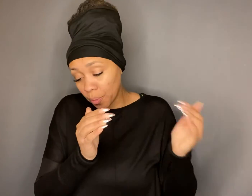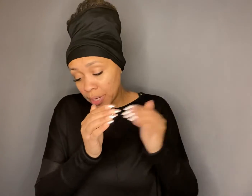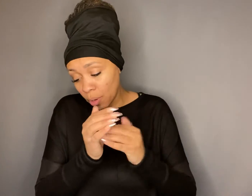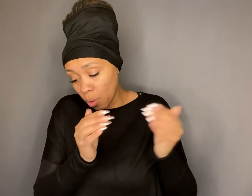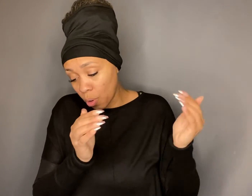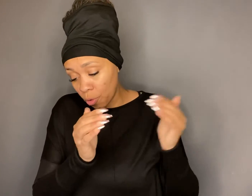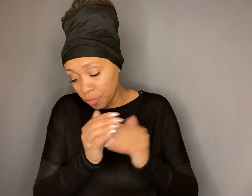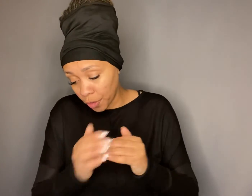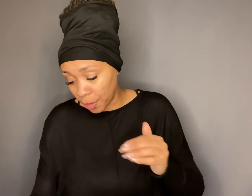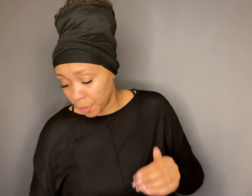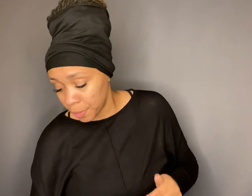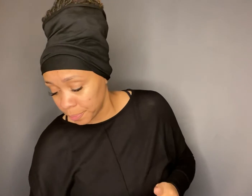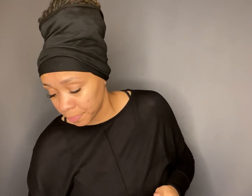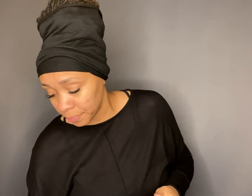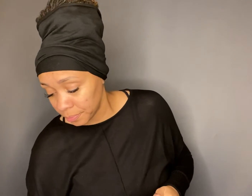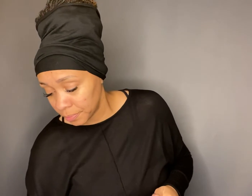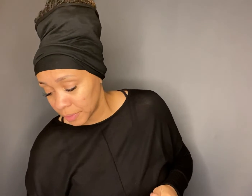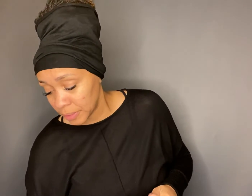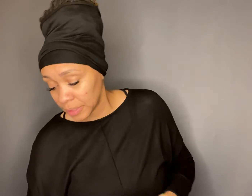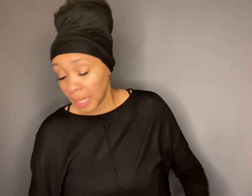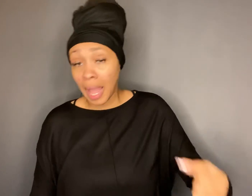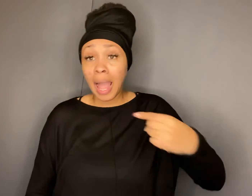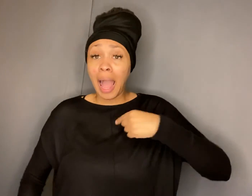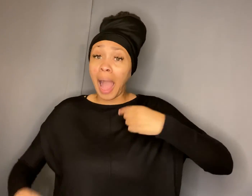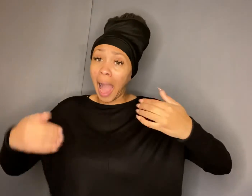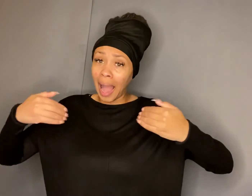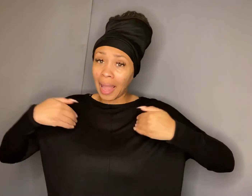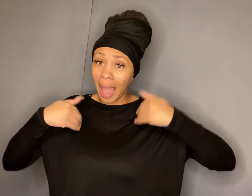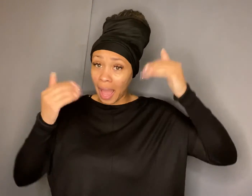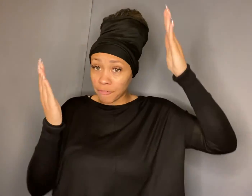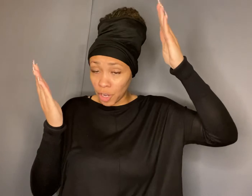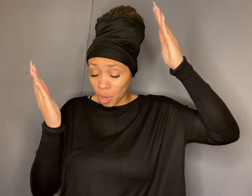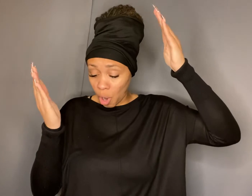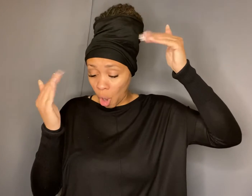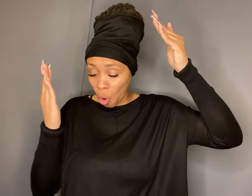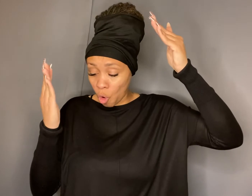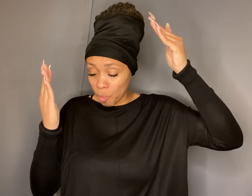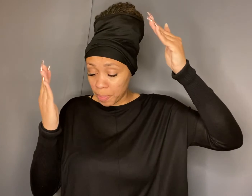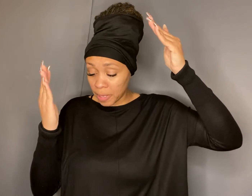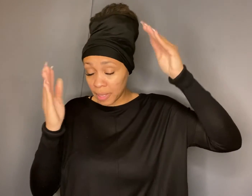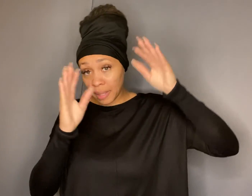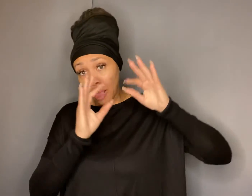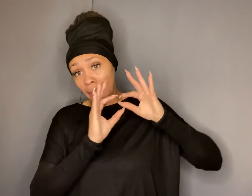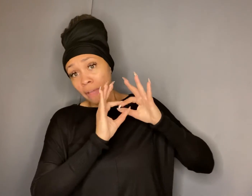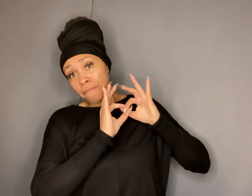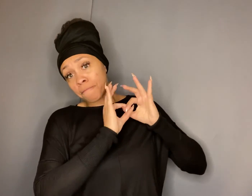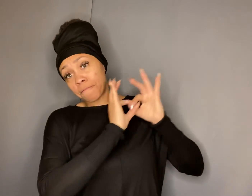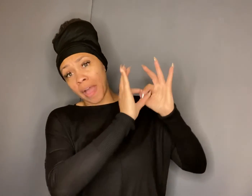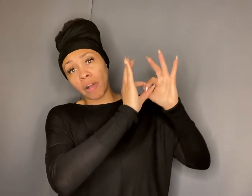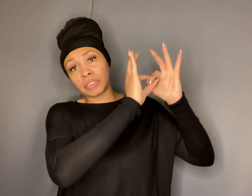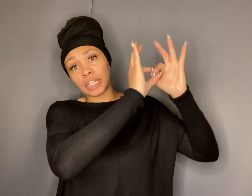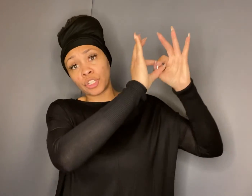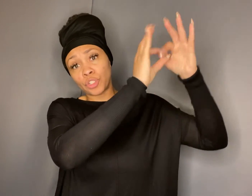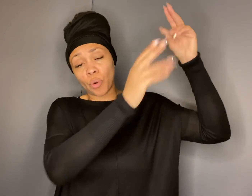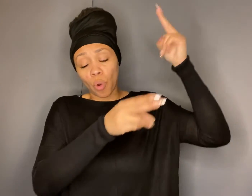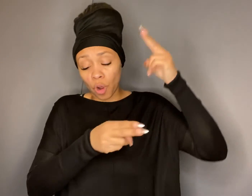and over i have a hope founding your